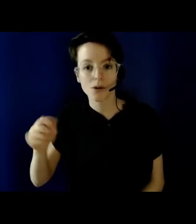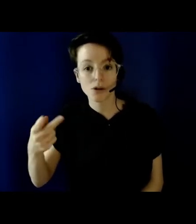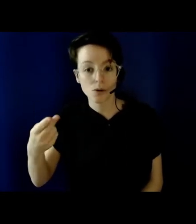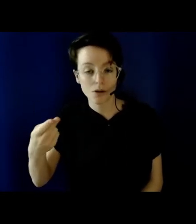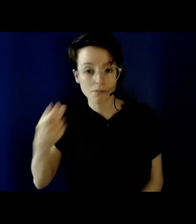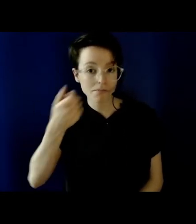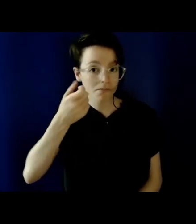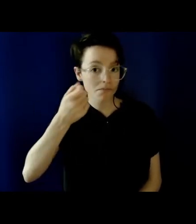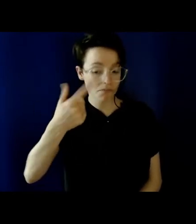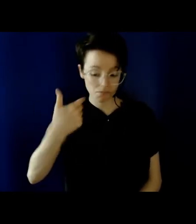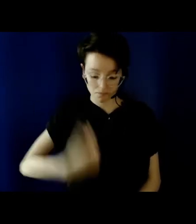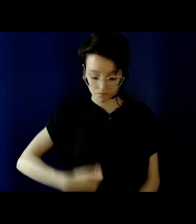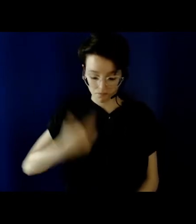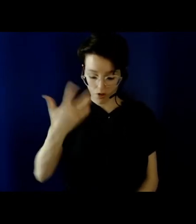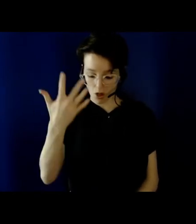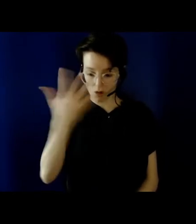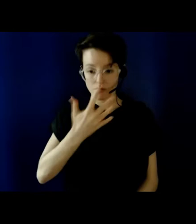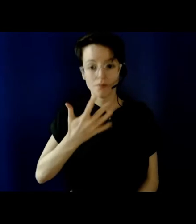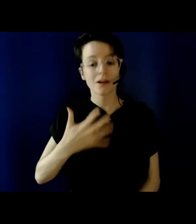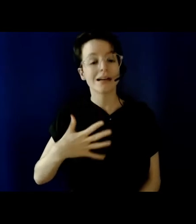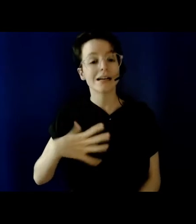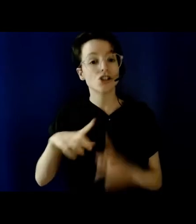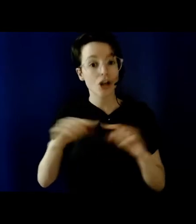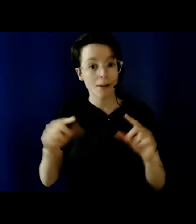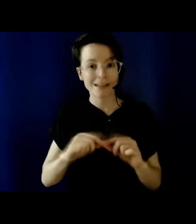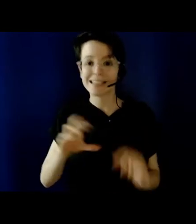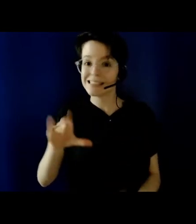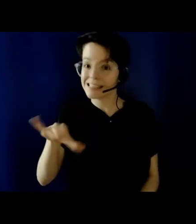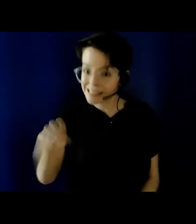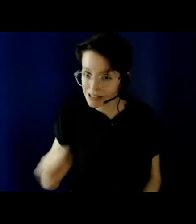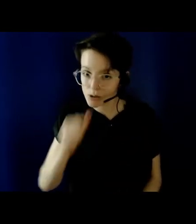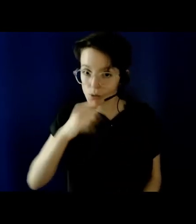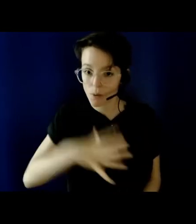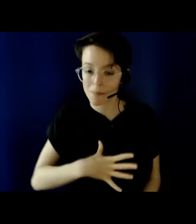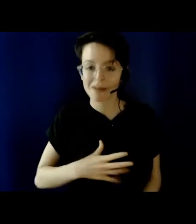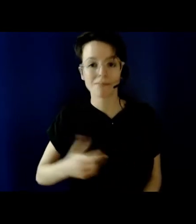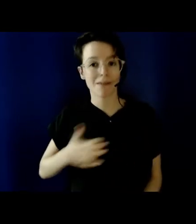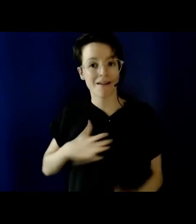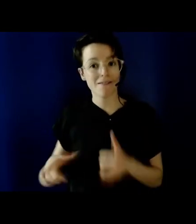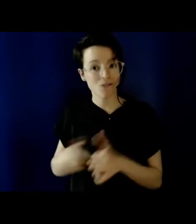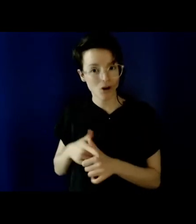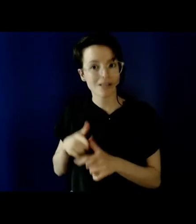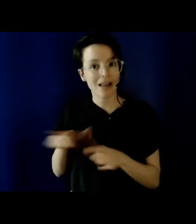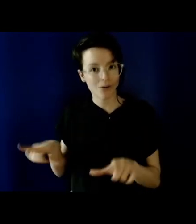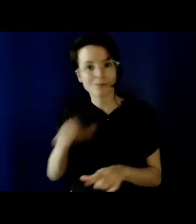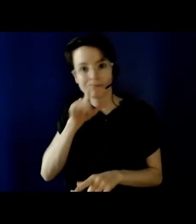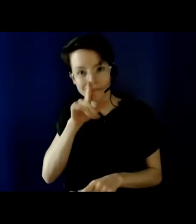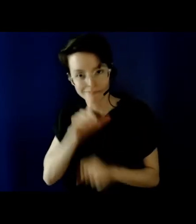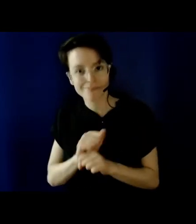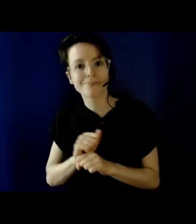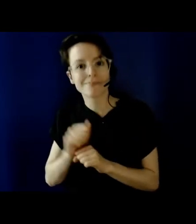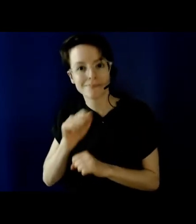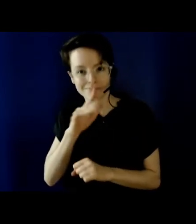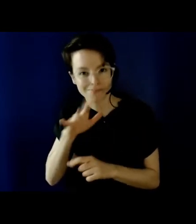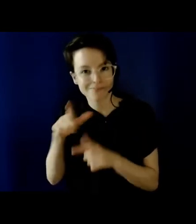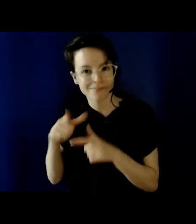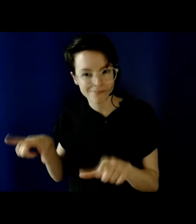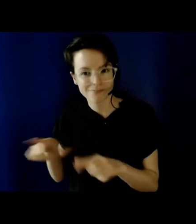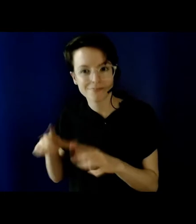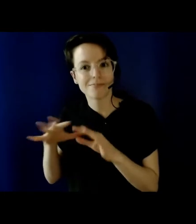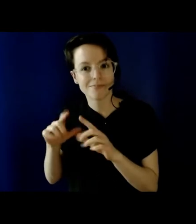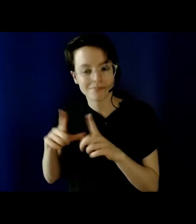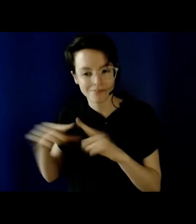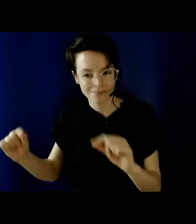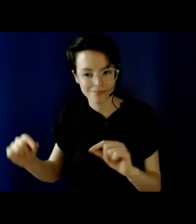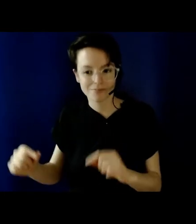as my first language. I have short black straight hair and today I'm wearing a black short-sleeved shirt with embroidered